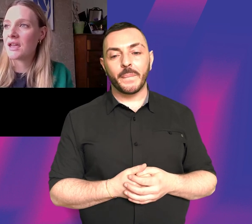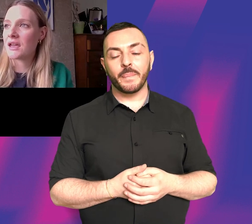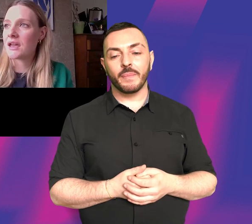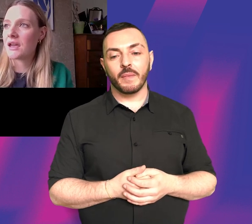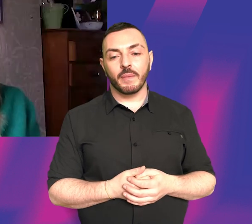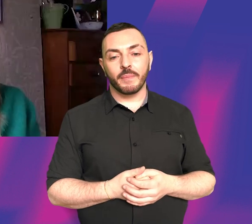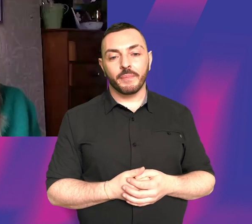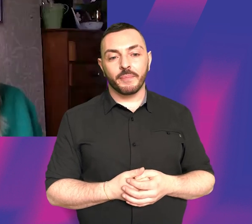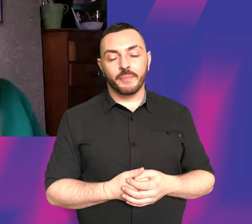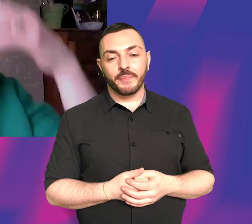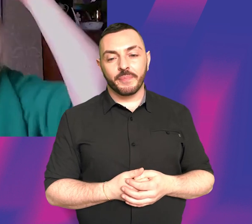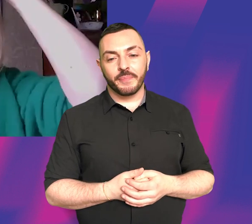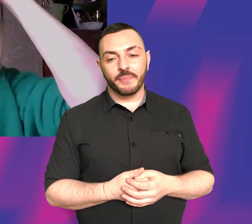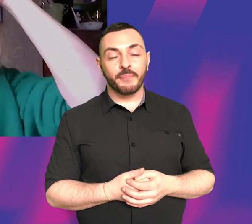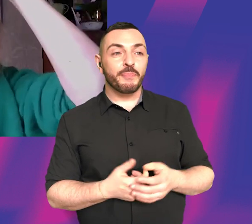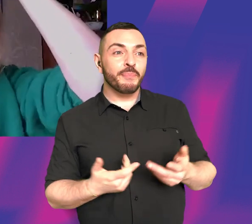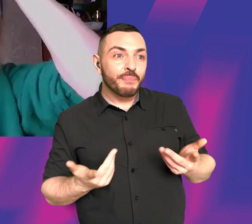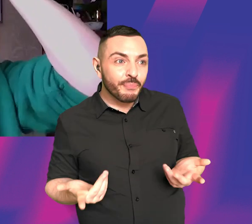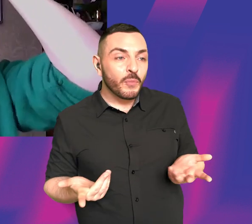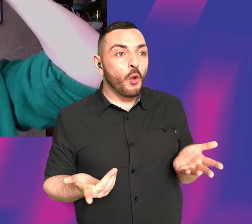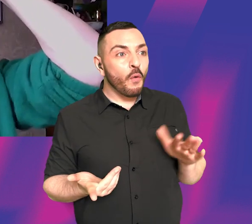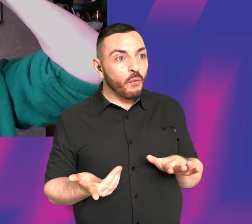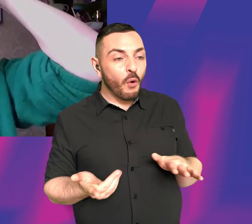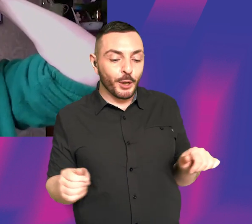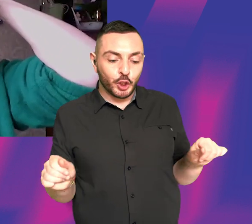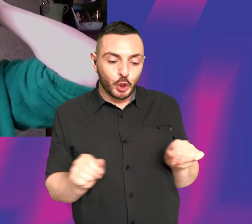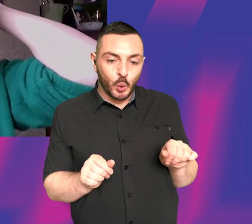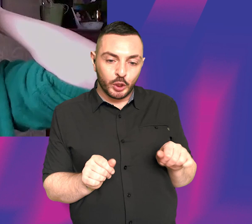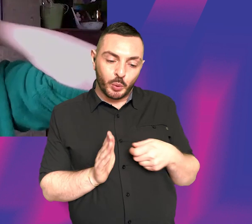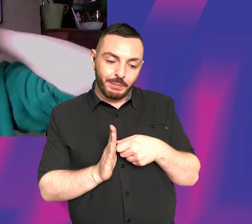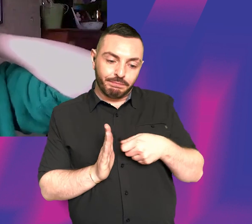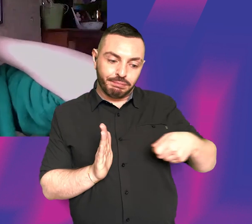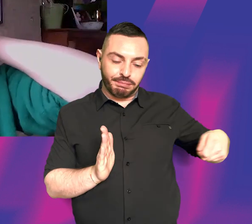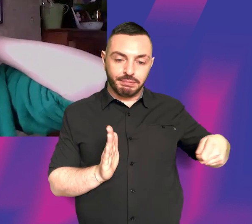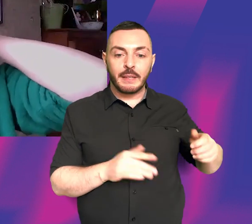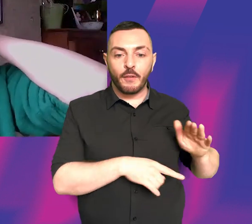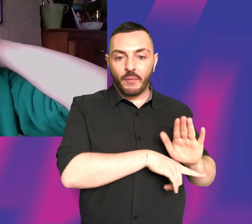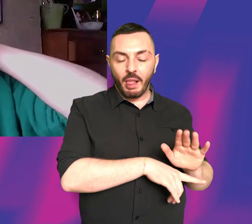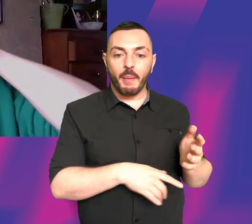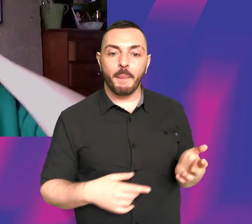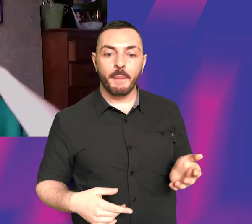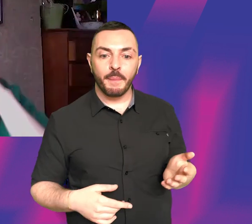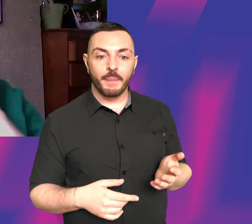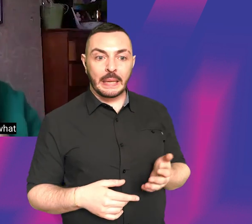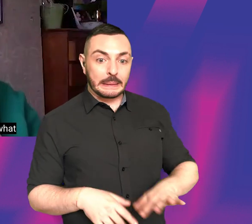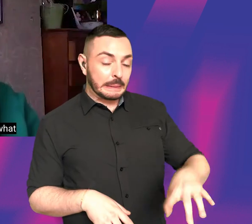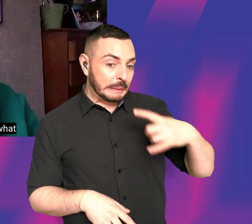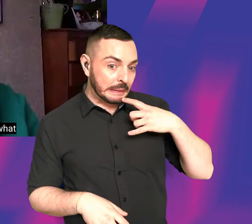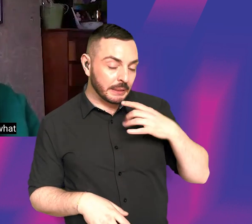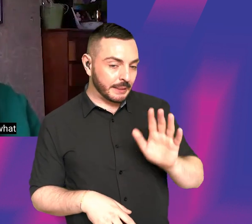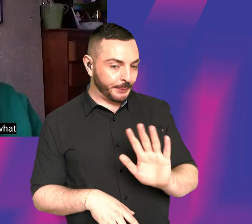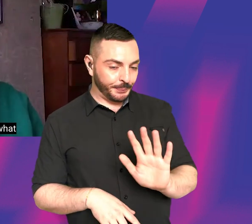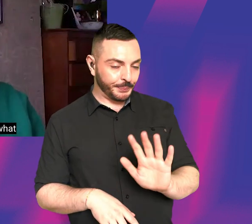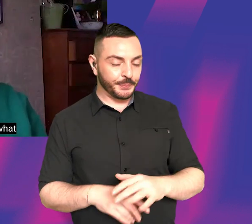think it, yeah, it's the move from a short to a feature is, is difficult. It's, it's not totally straightforward. And I